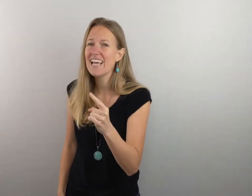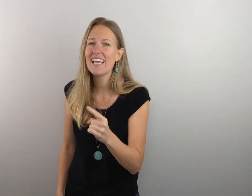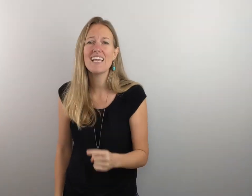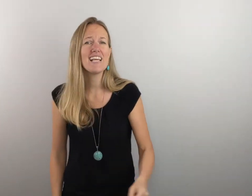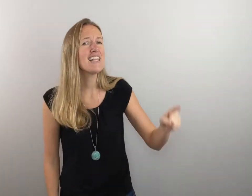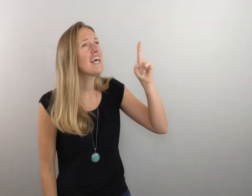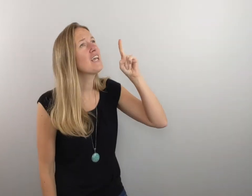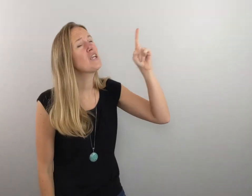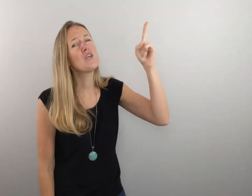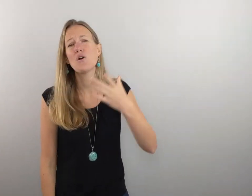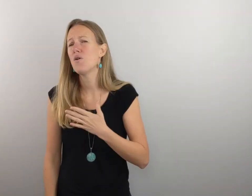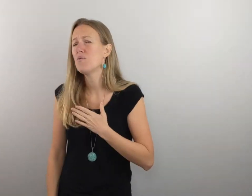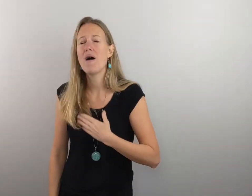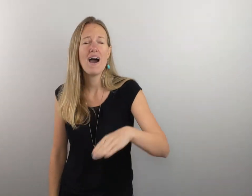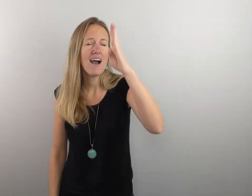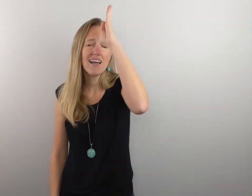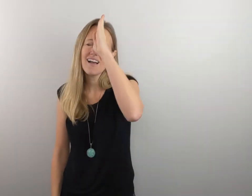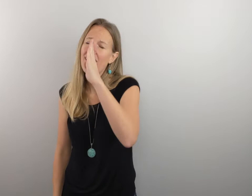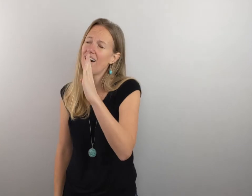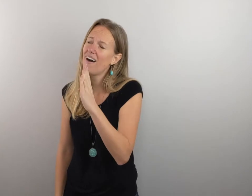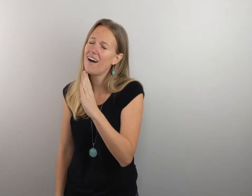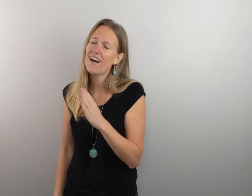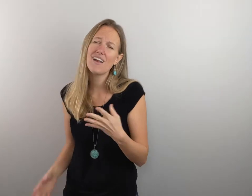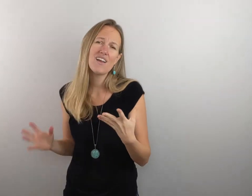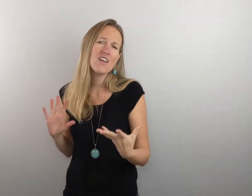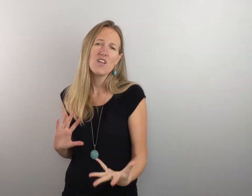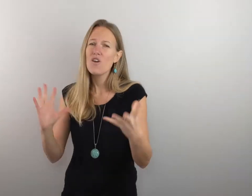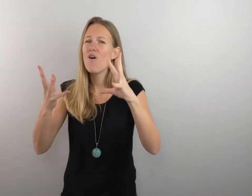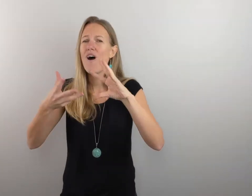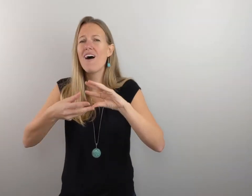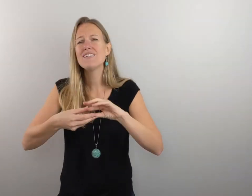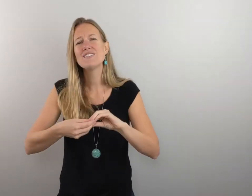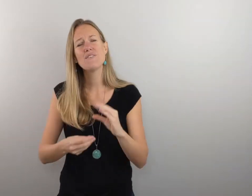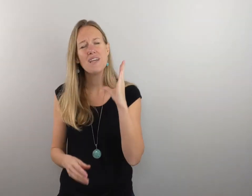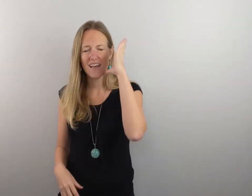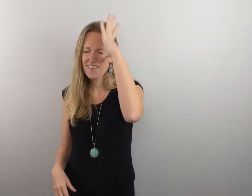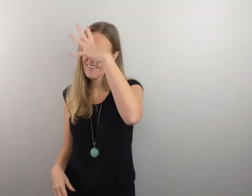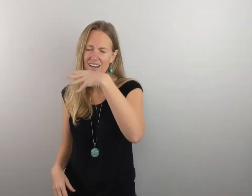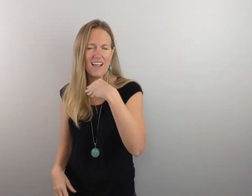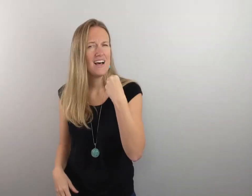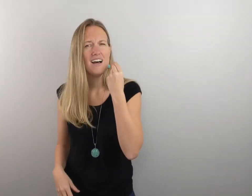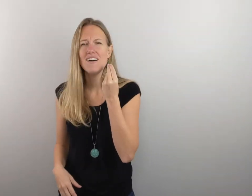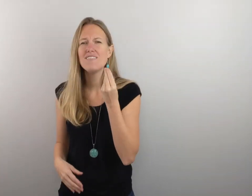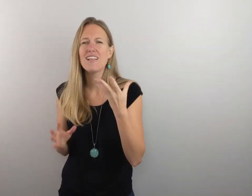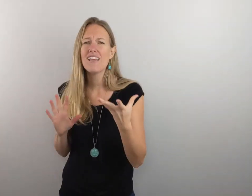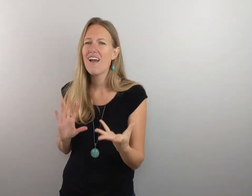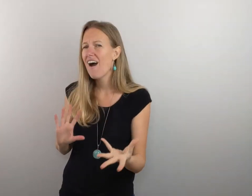say that you're my God. You're all together love me,